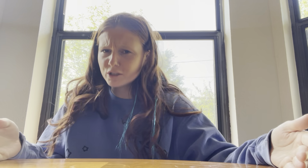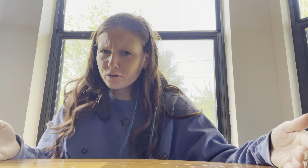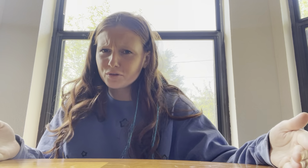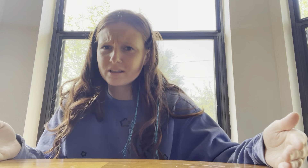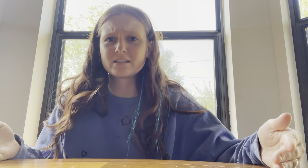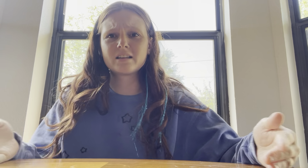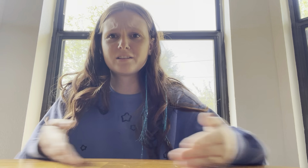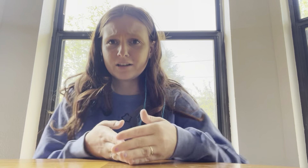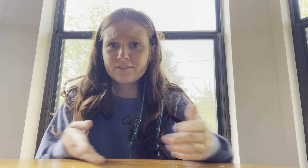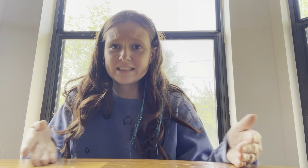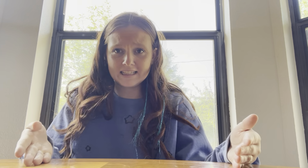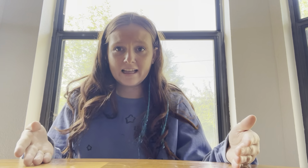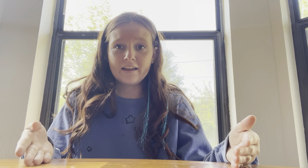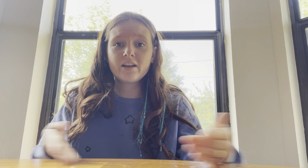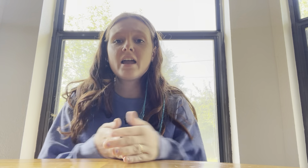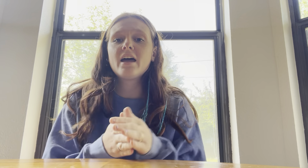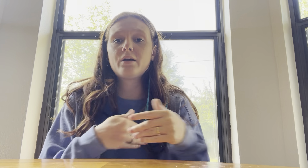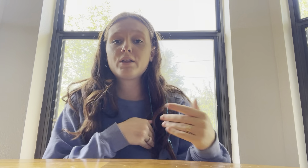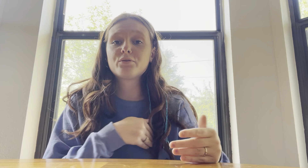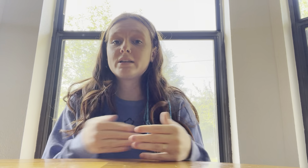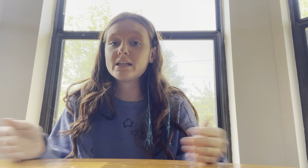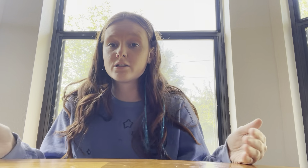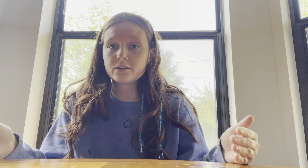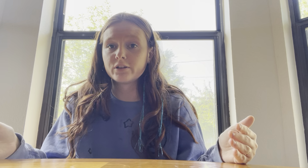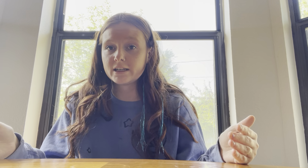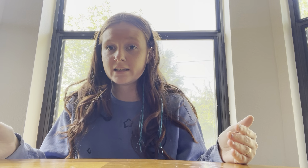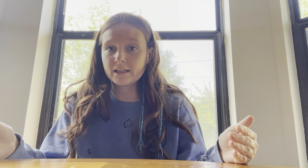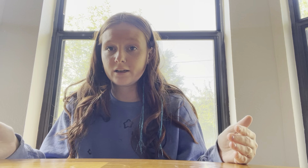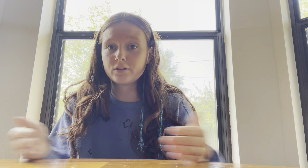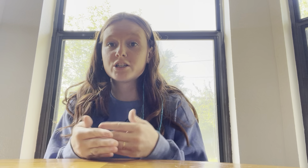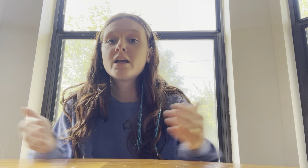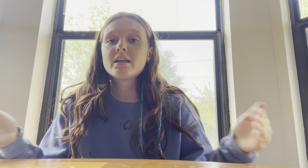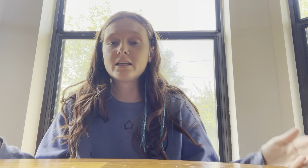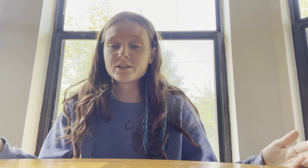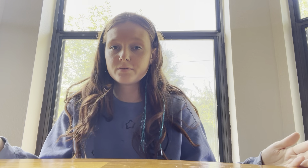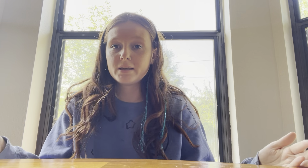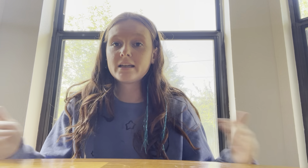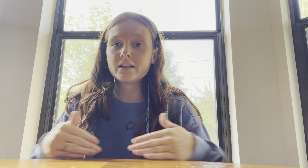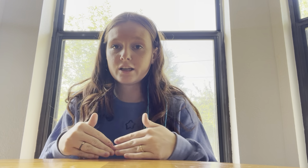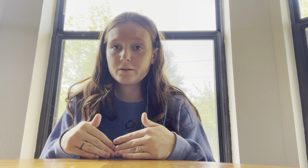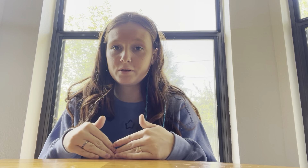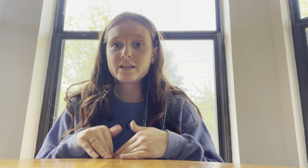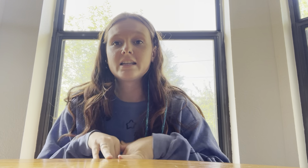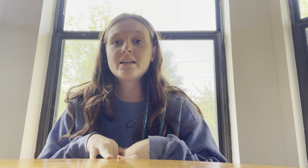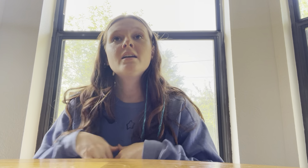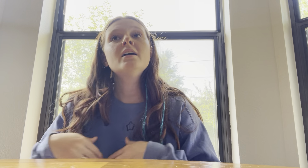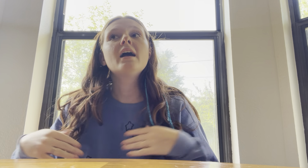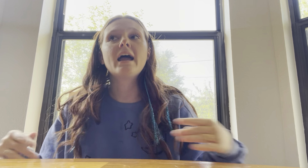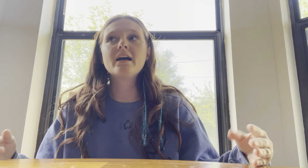to go through this in their everyday life. And they went through years of learning the language, years of being in the community and